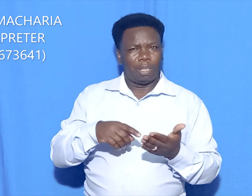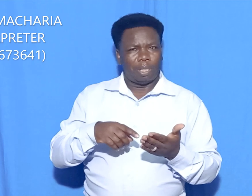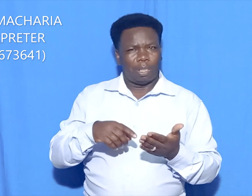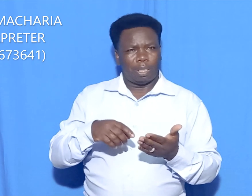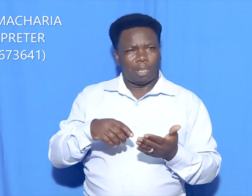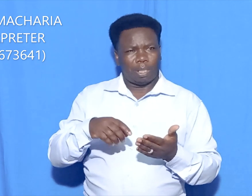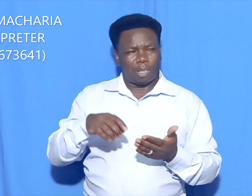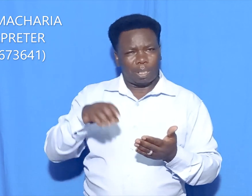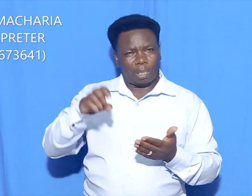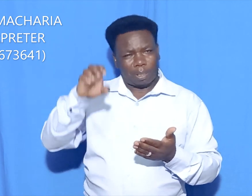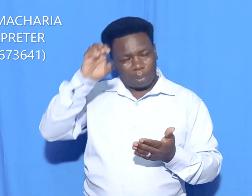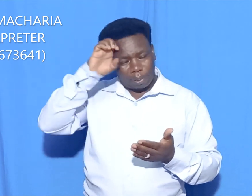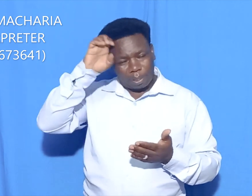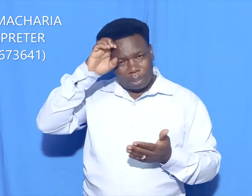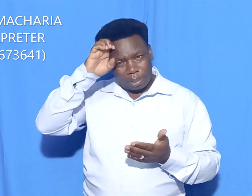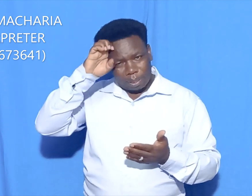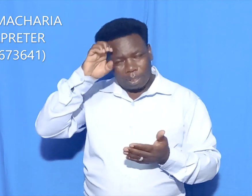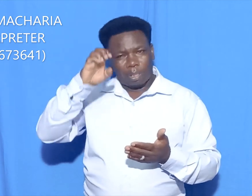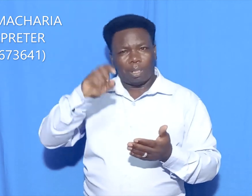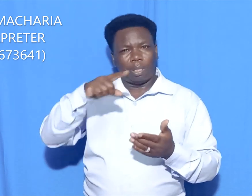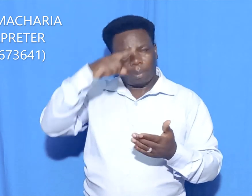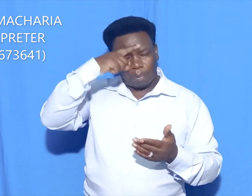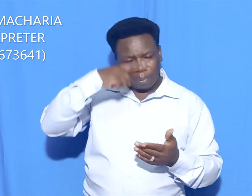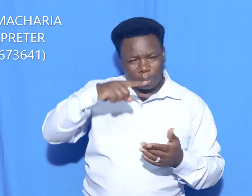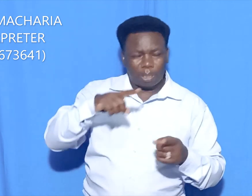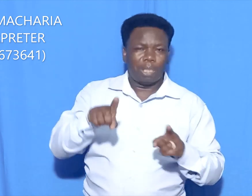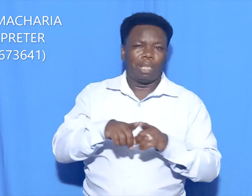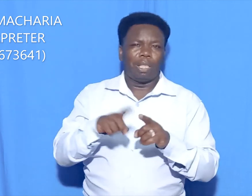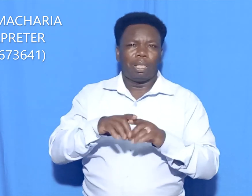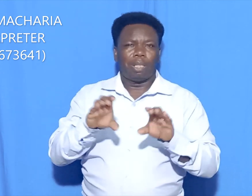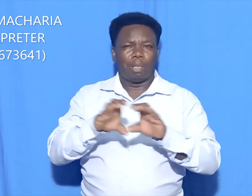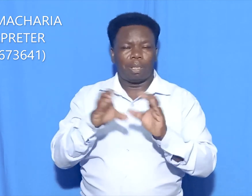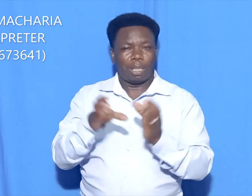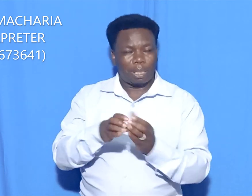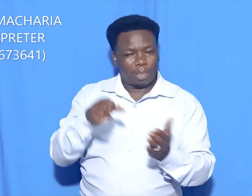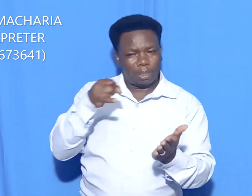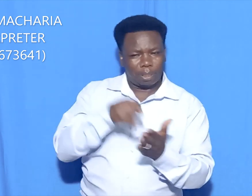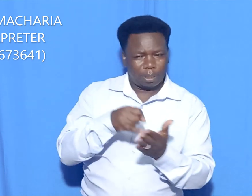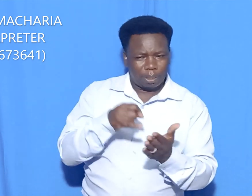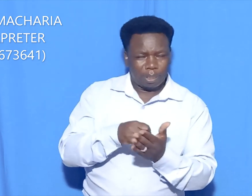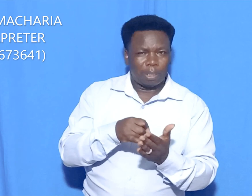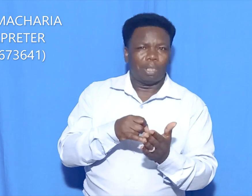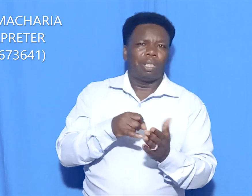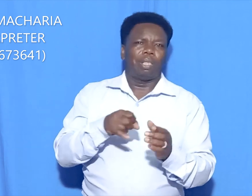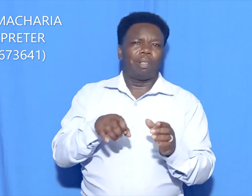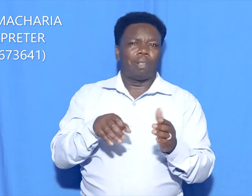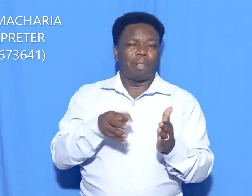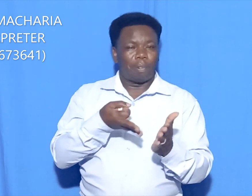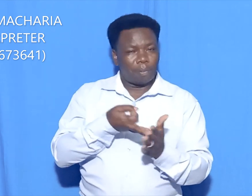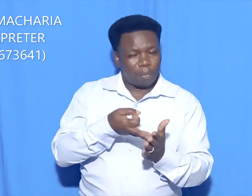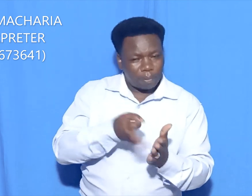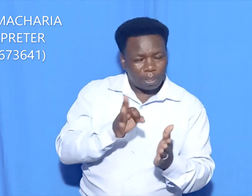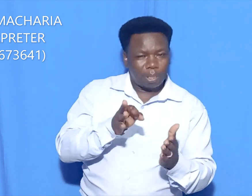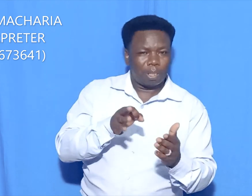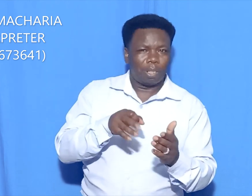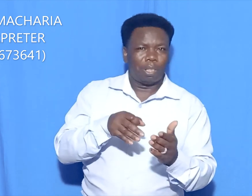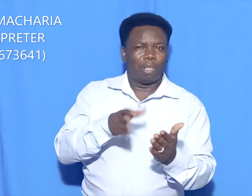attendance. The cost info is as paramedic structure. The guidelines is